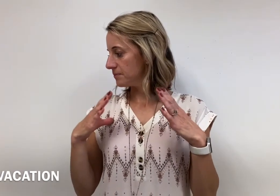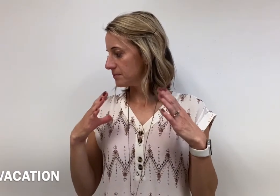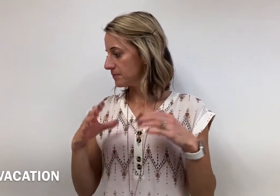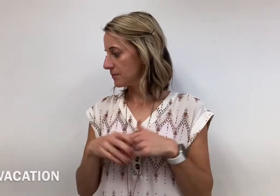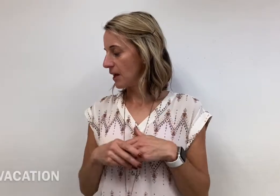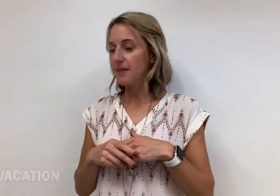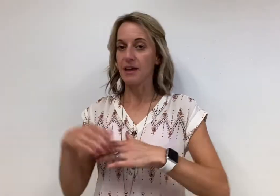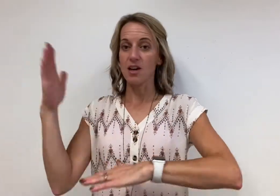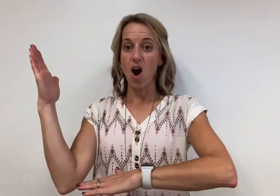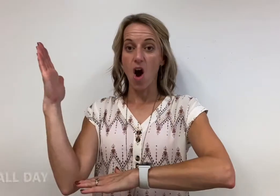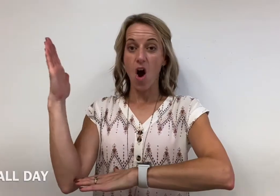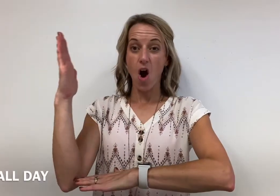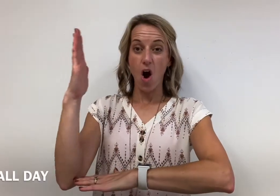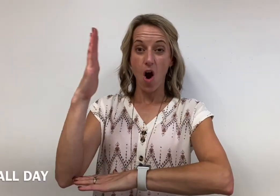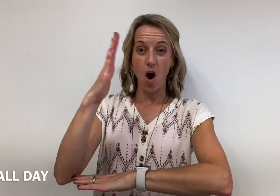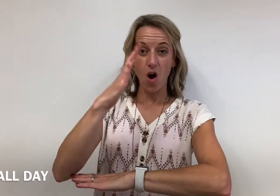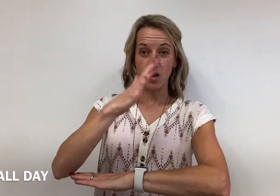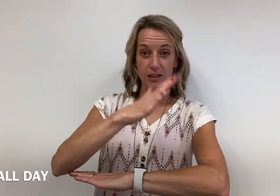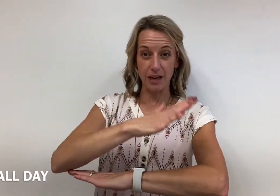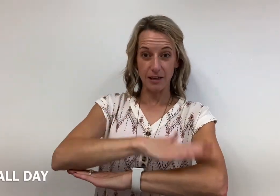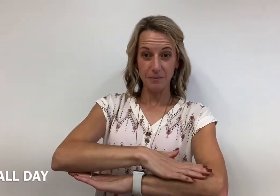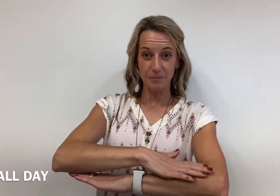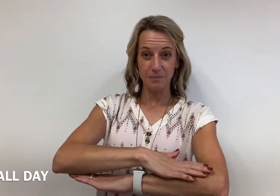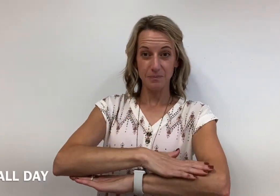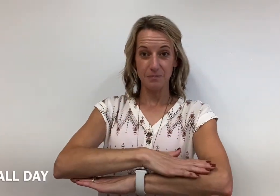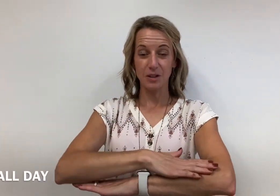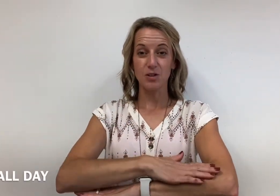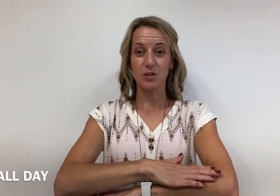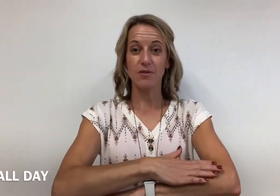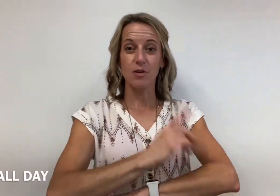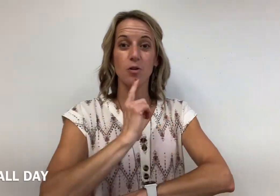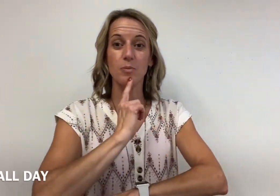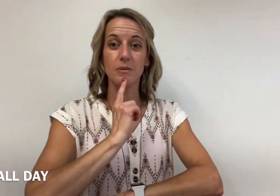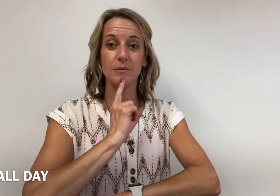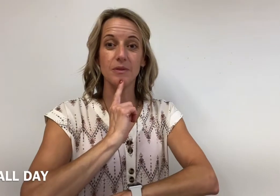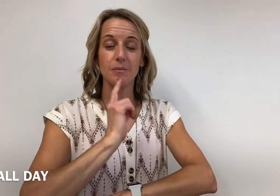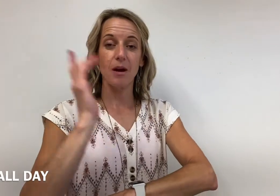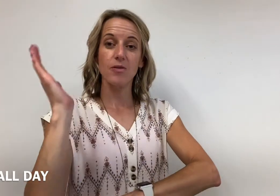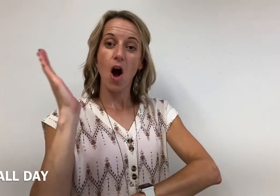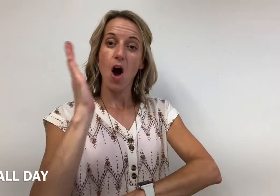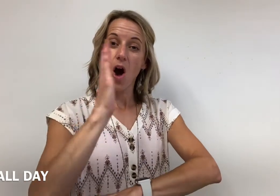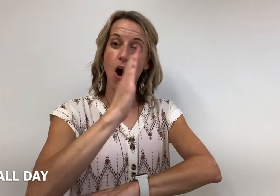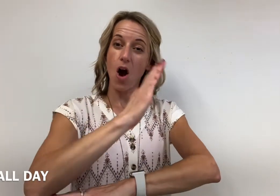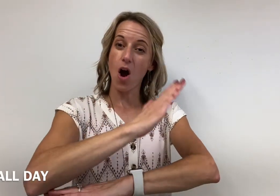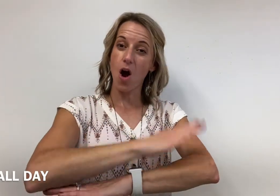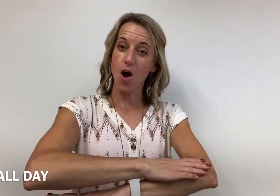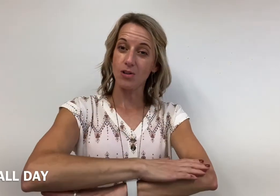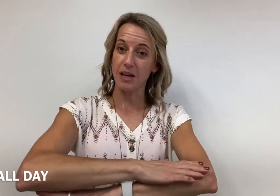And then all day, make sure you have your open mouth, all day.